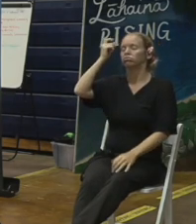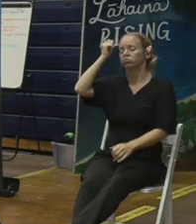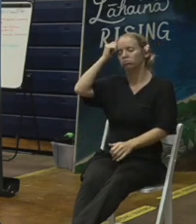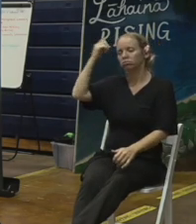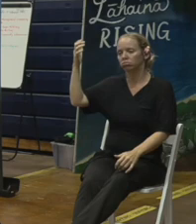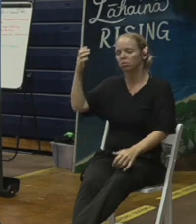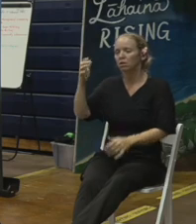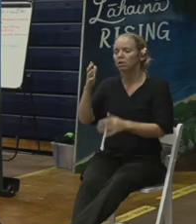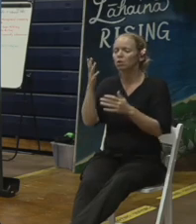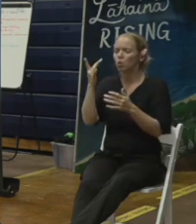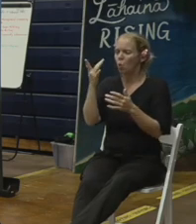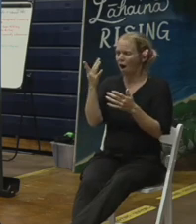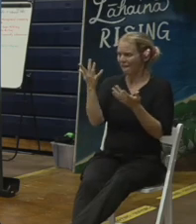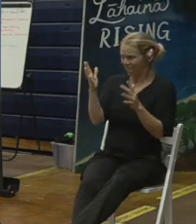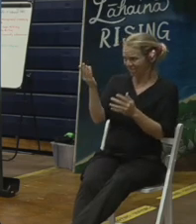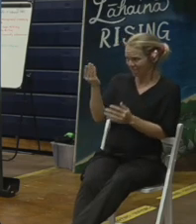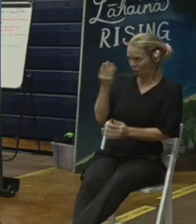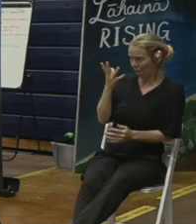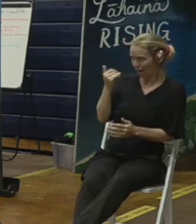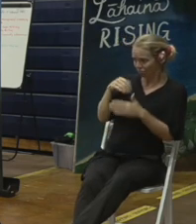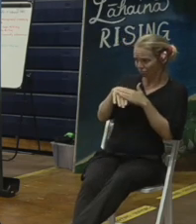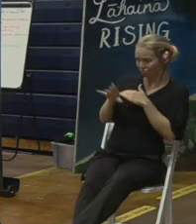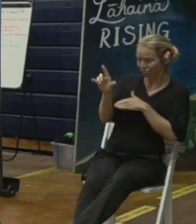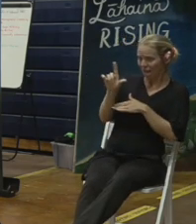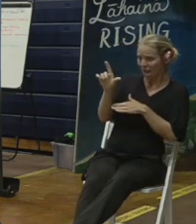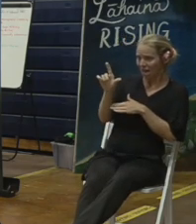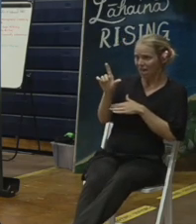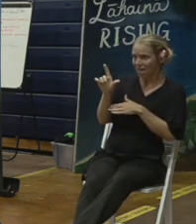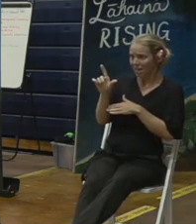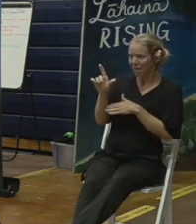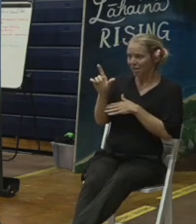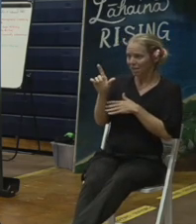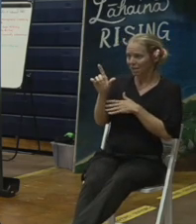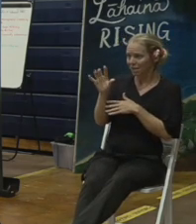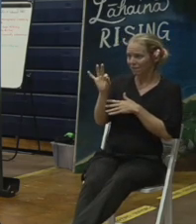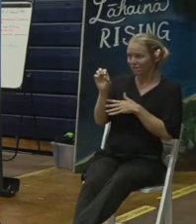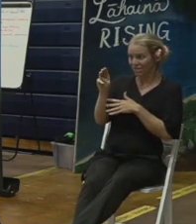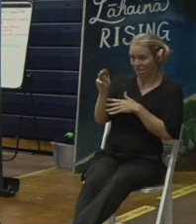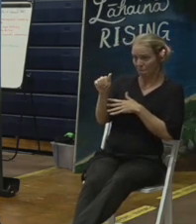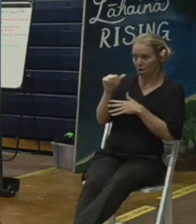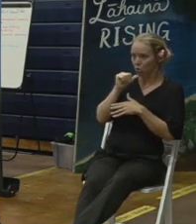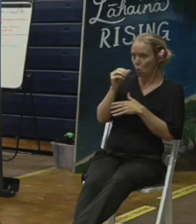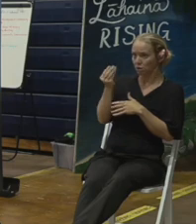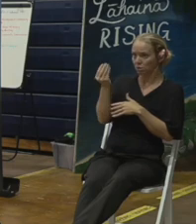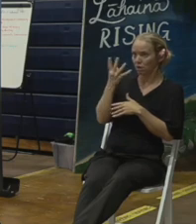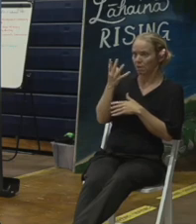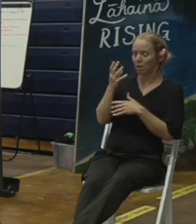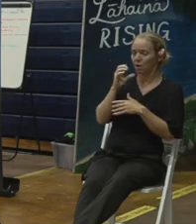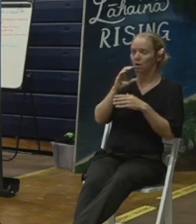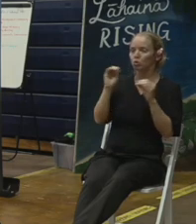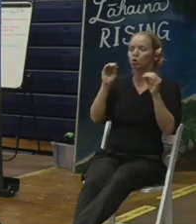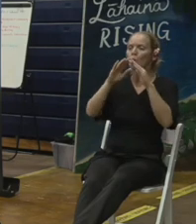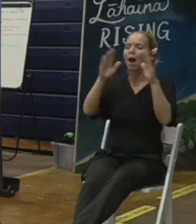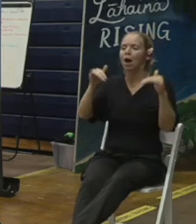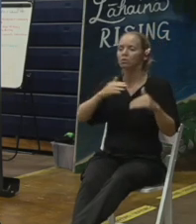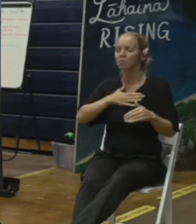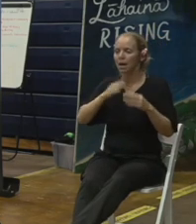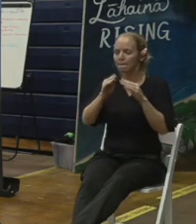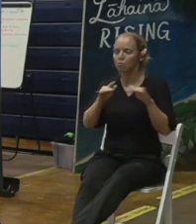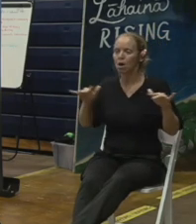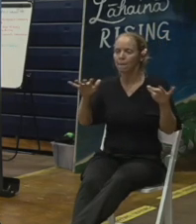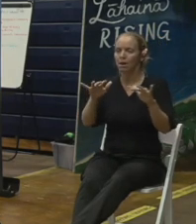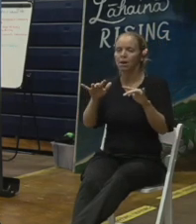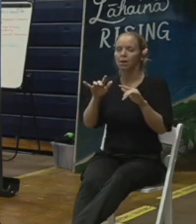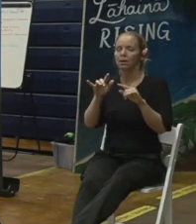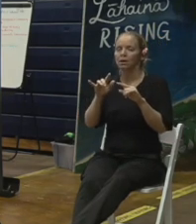told that we can go into Lahaina that I am not going to get any help from FEMA on my farm because there was no house on it yet all